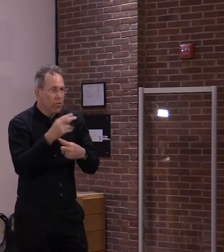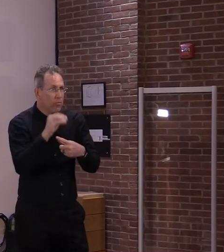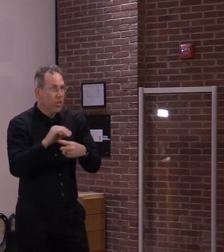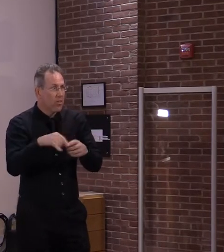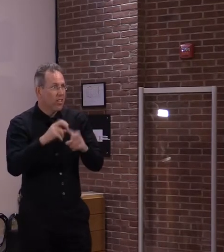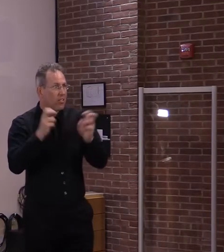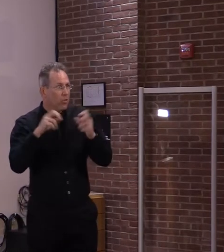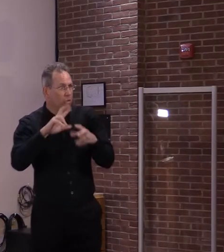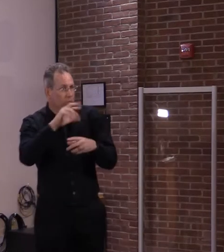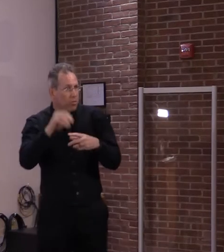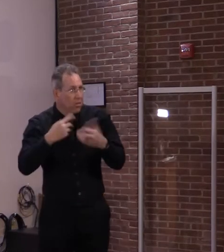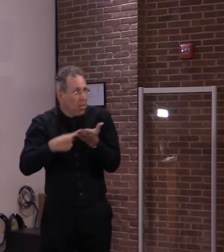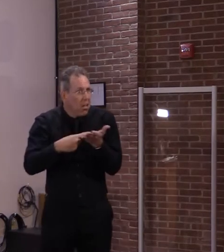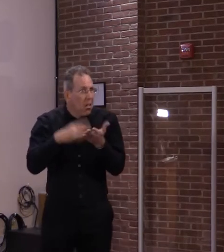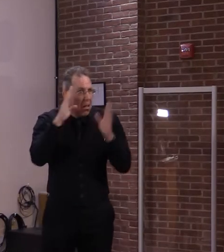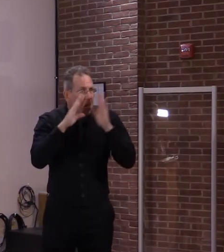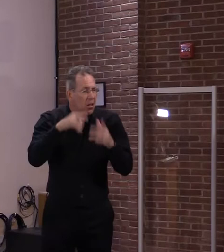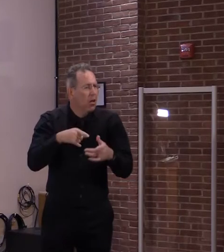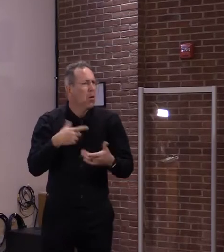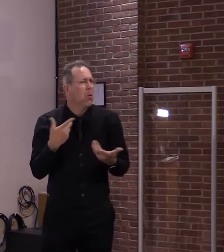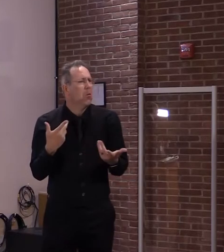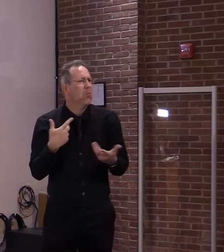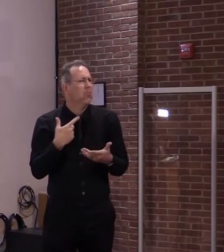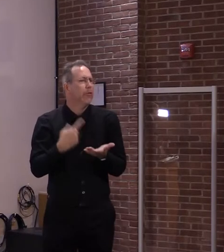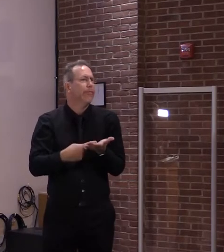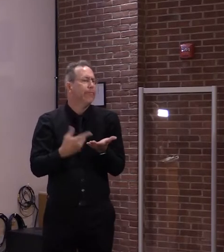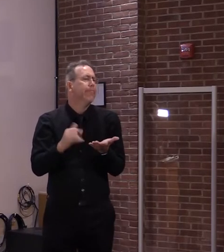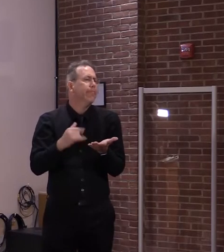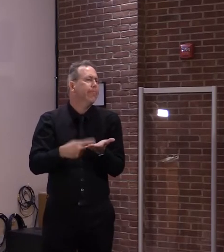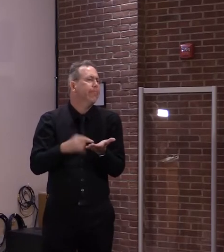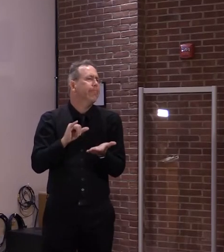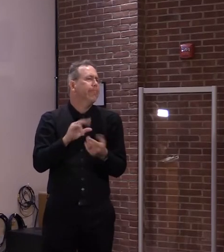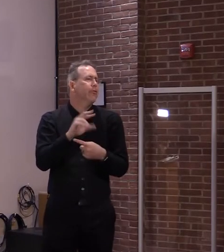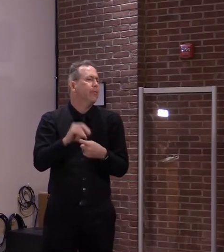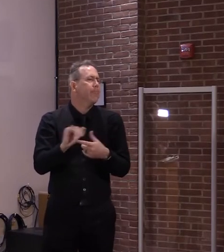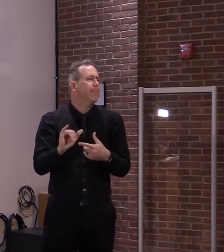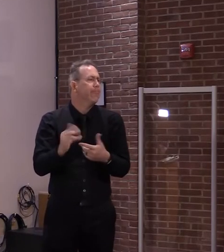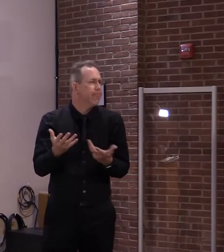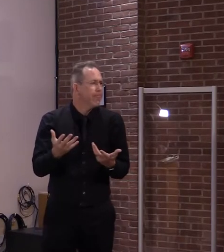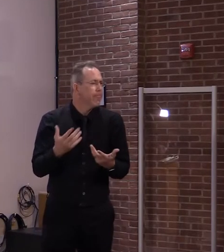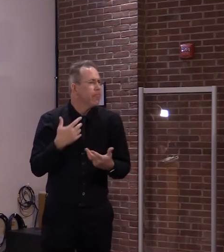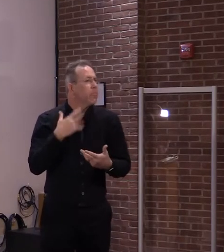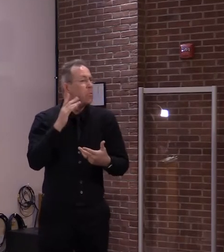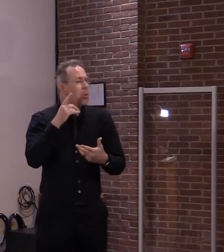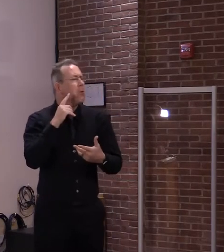mind. But certainly we want to hear from them and we can work with them.